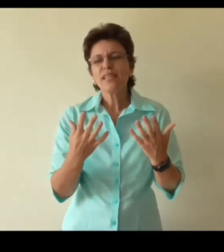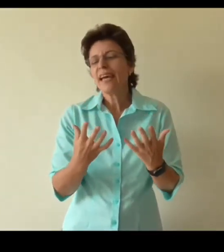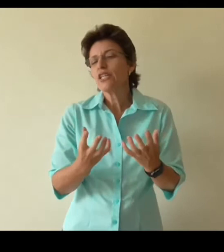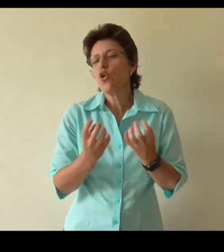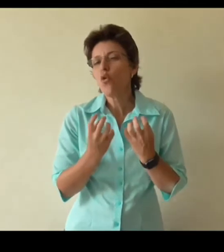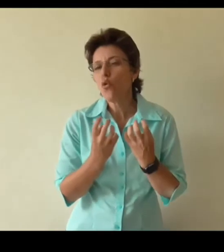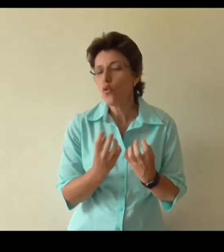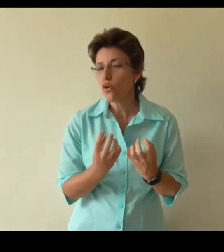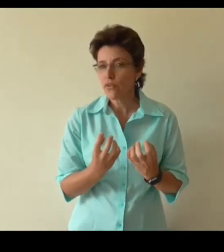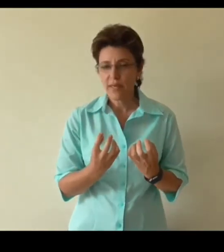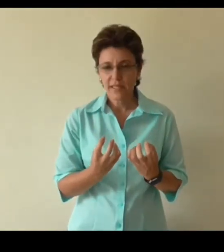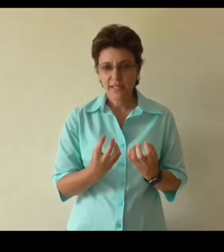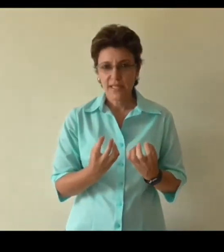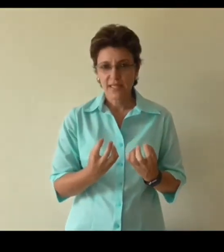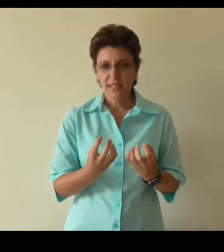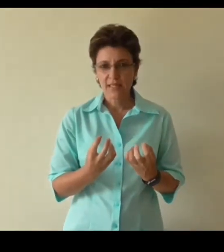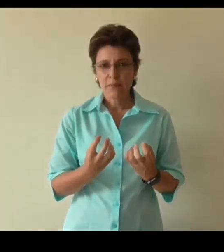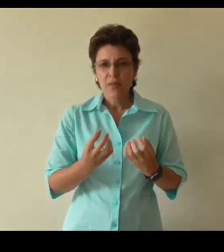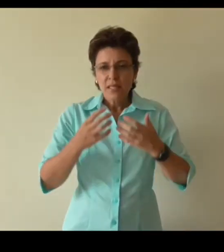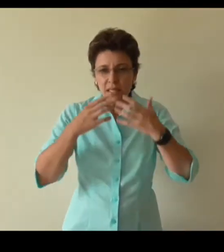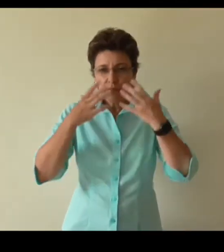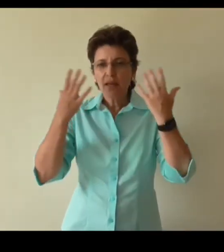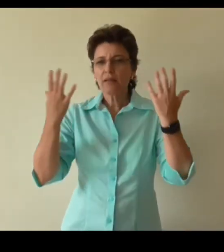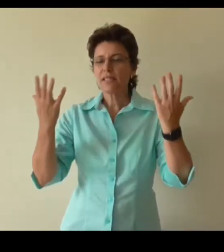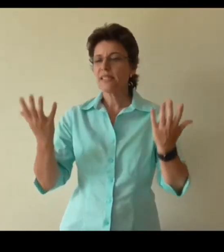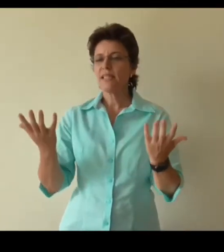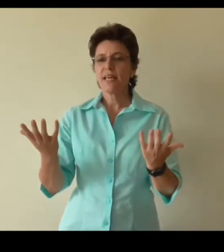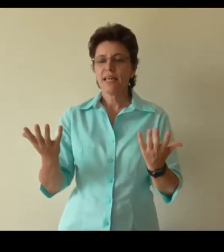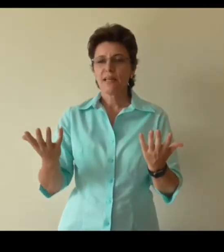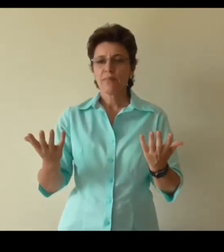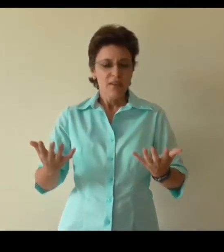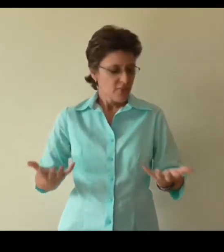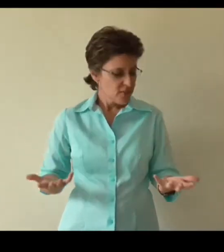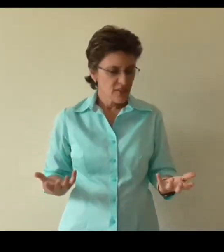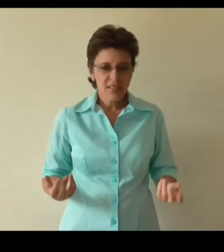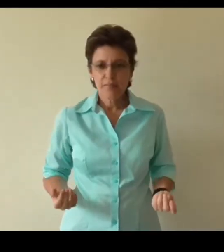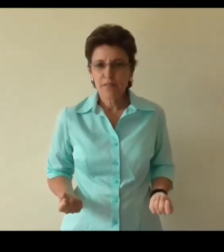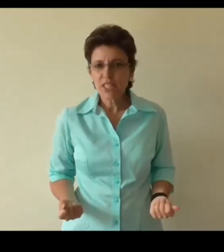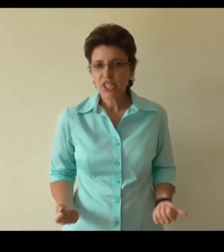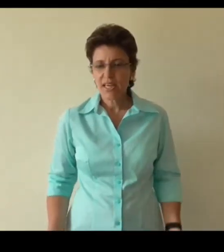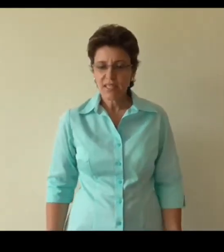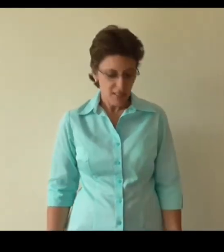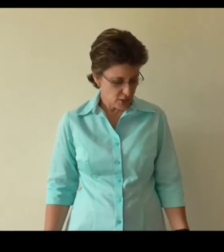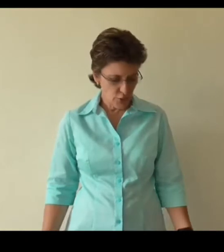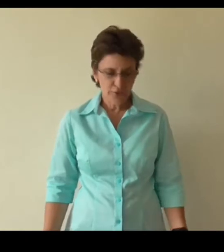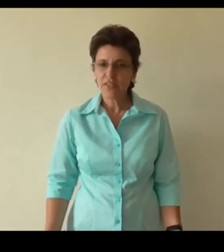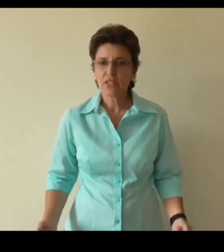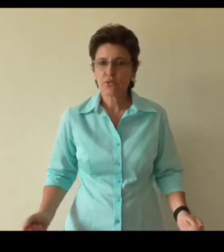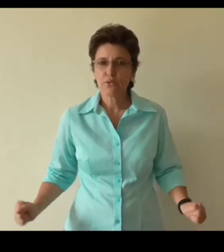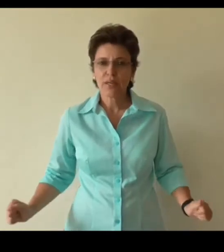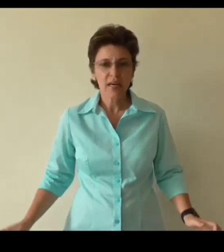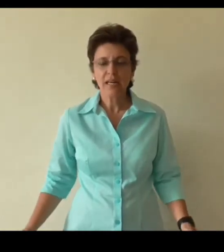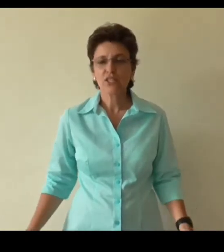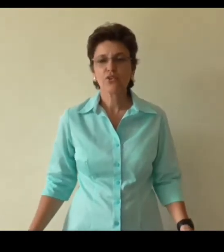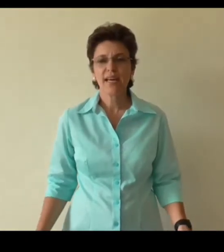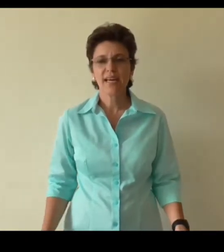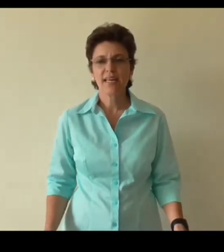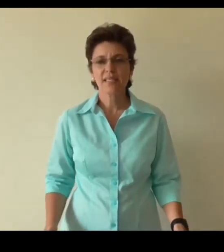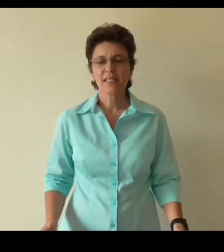engage all of your mental senses. Smell the sea air. Feel the beach sand under your feet or under your hands.